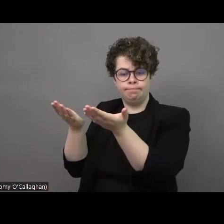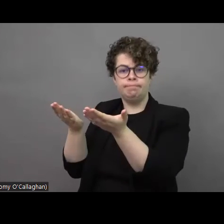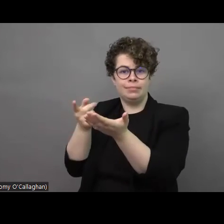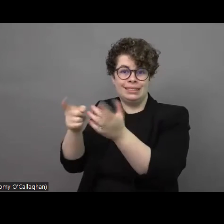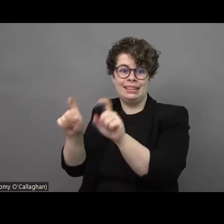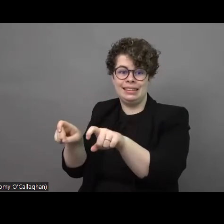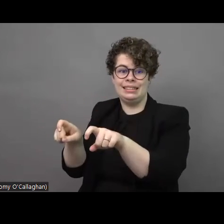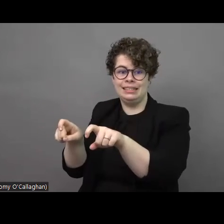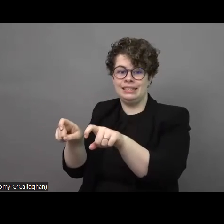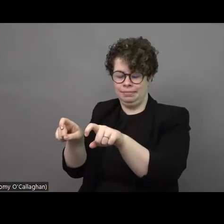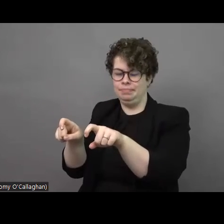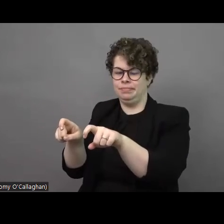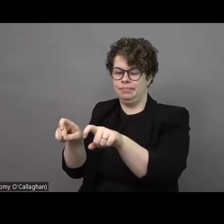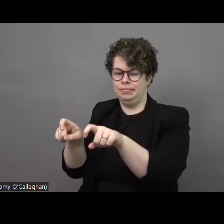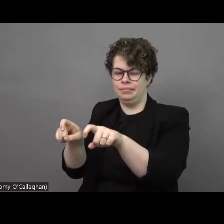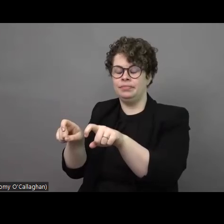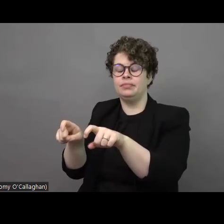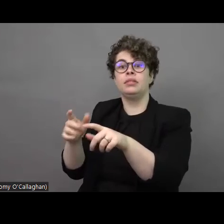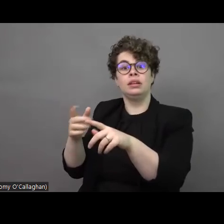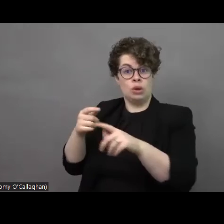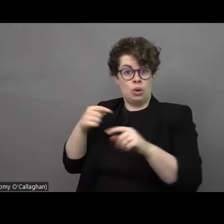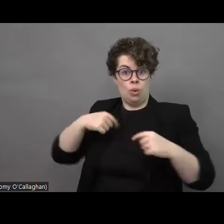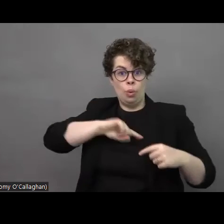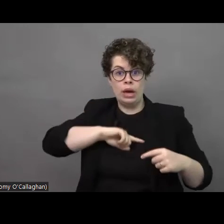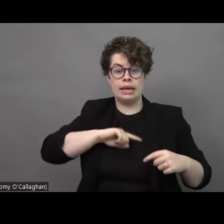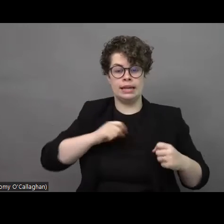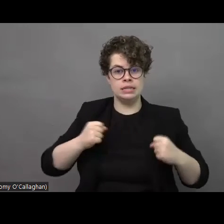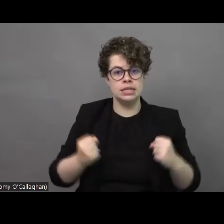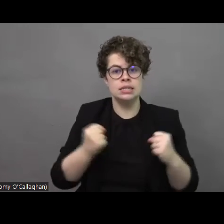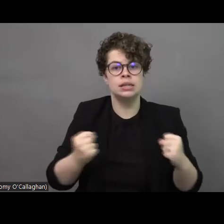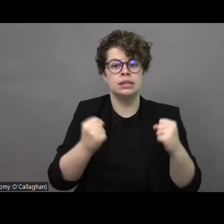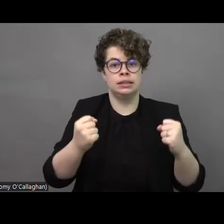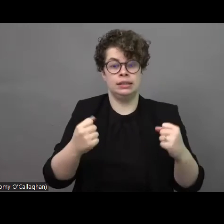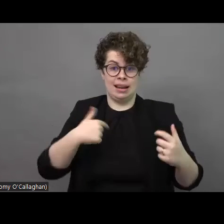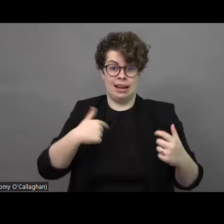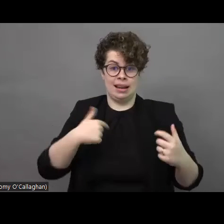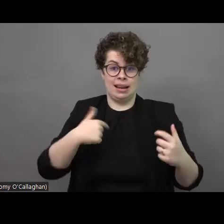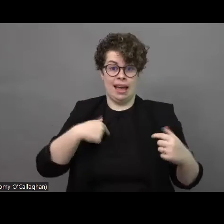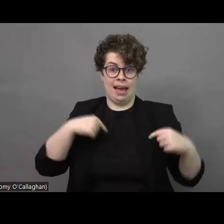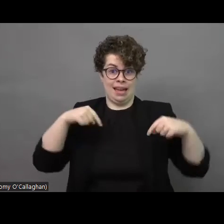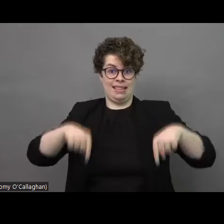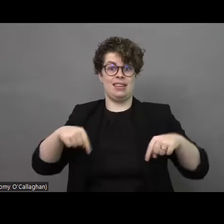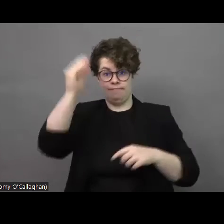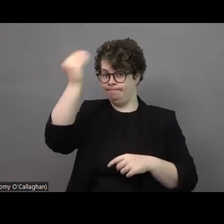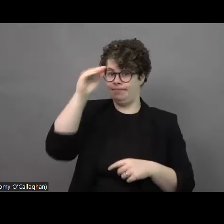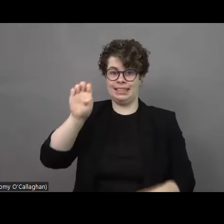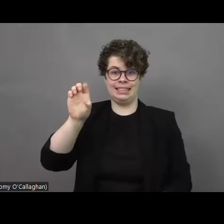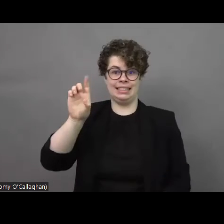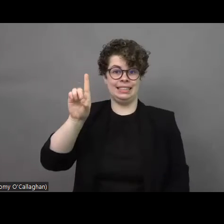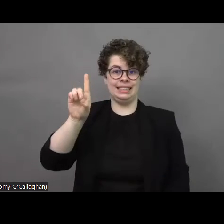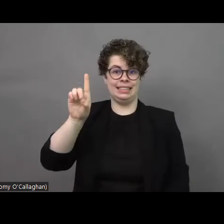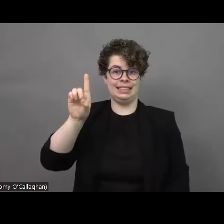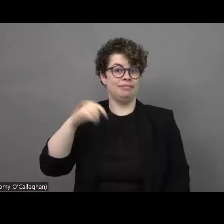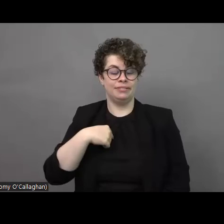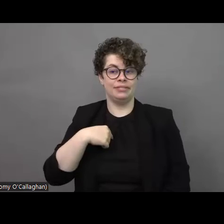so we are working very active on it and at the moment representing European Disability Forum and also